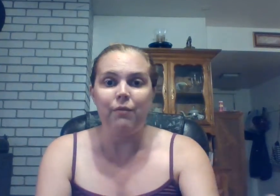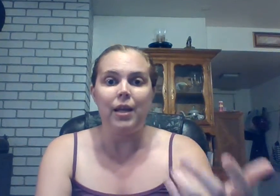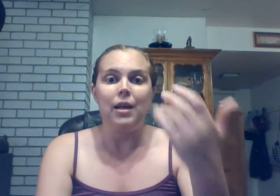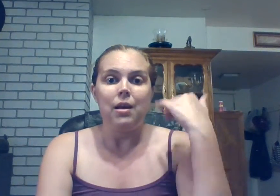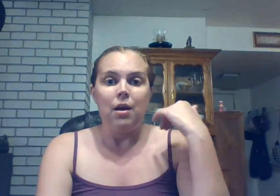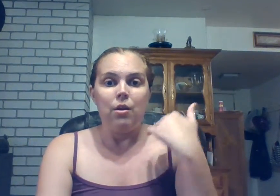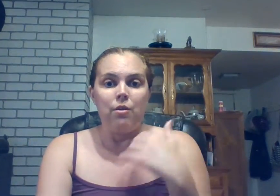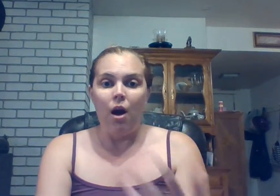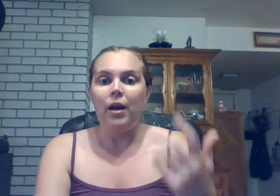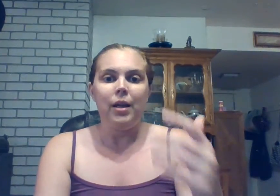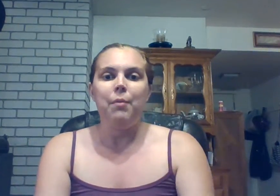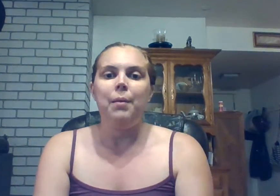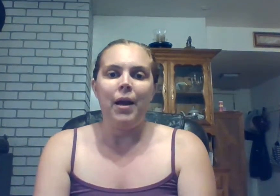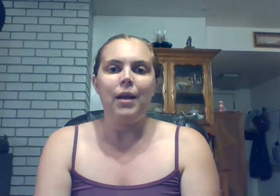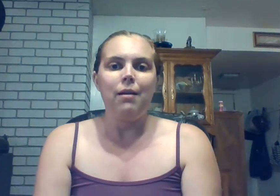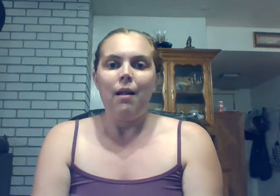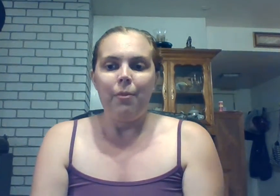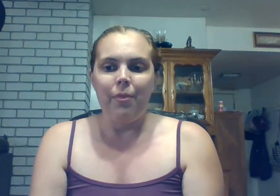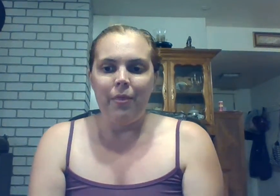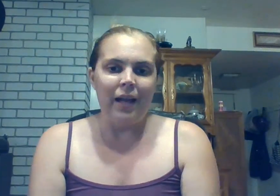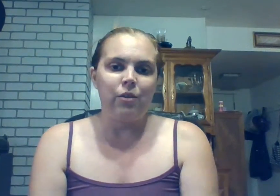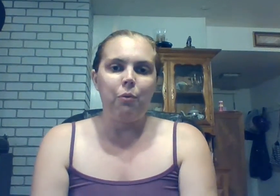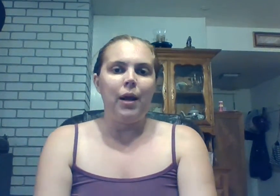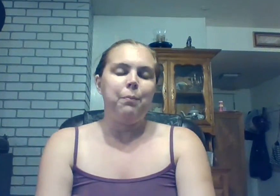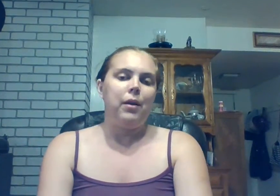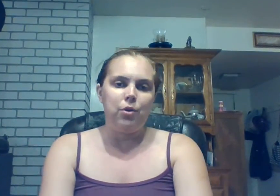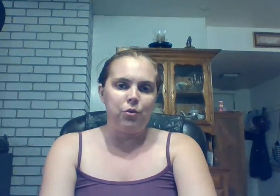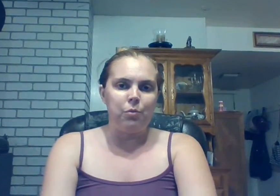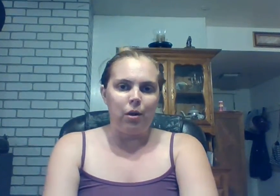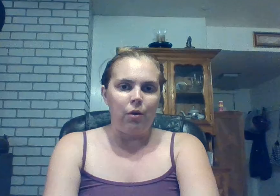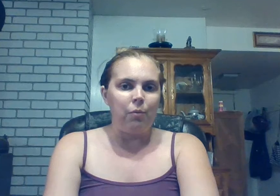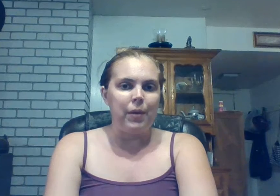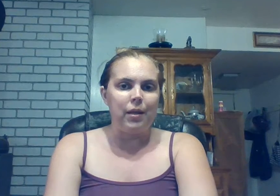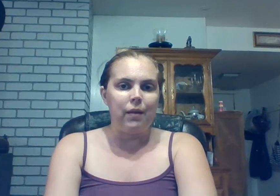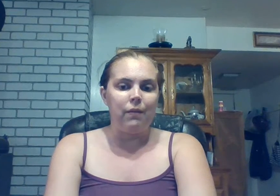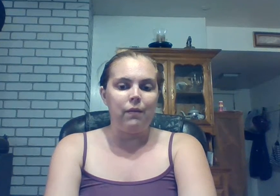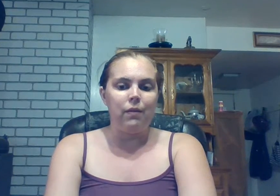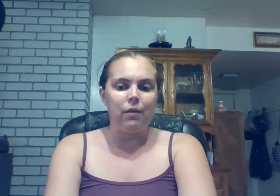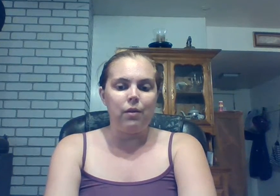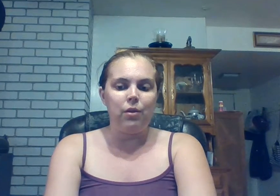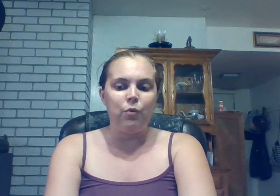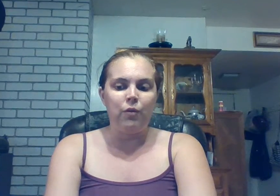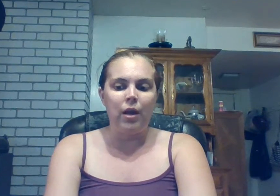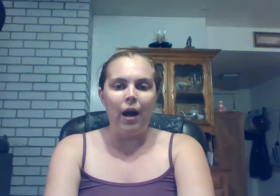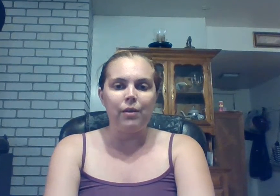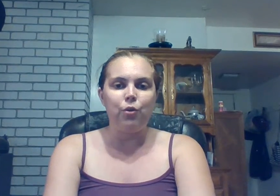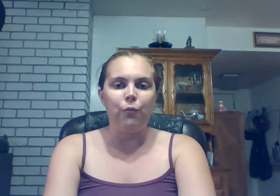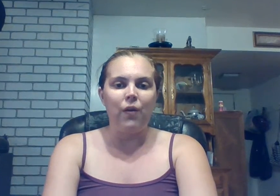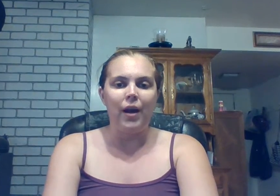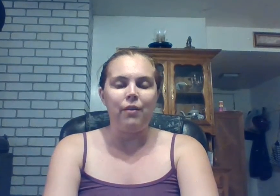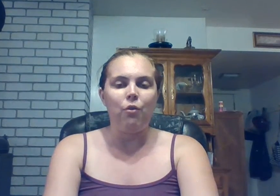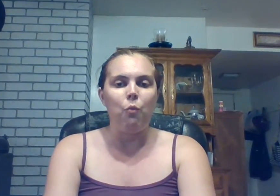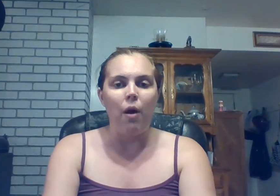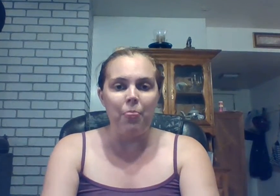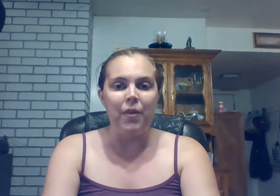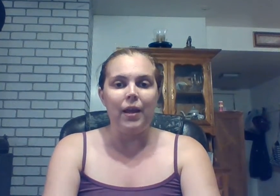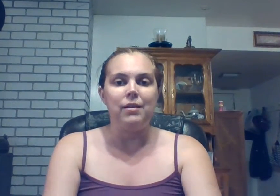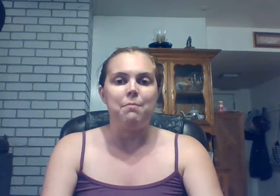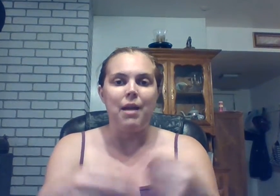tv not in my bed that's what i plan to do tomorrow because you've got to find the one thing to